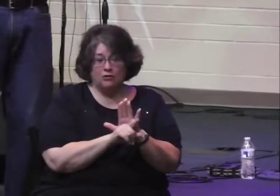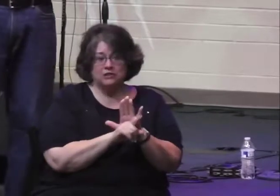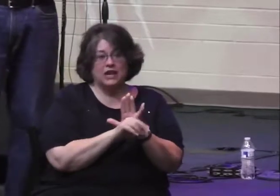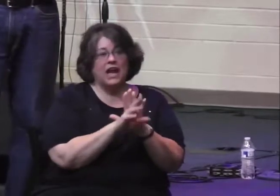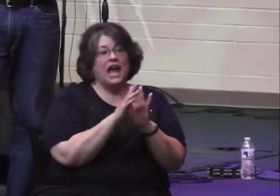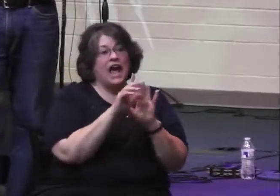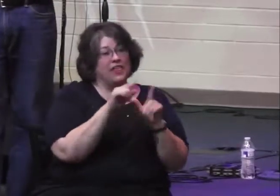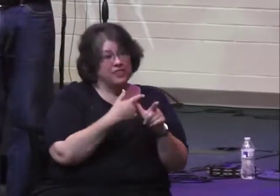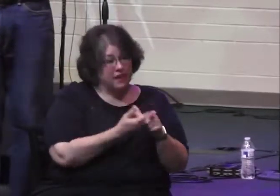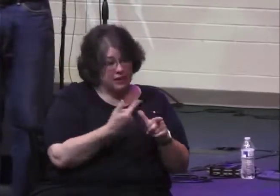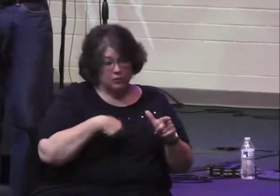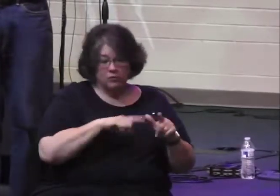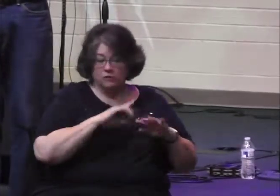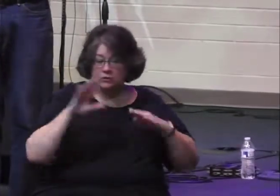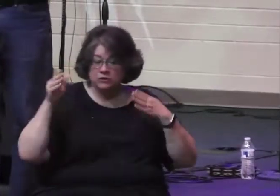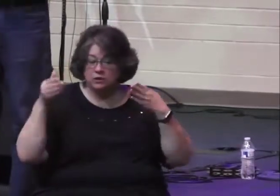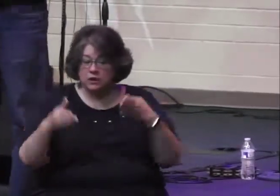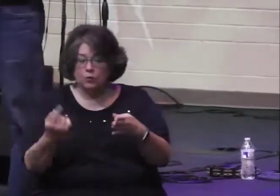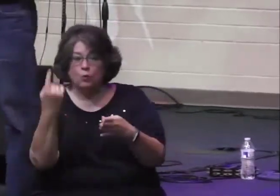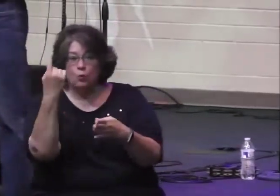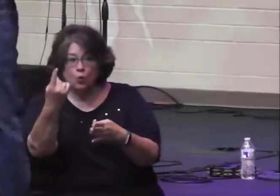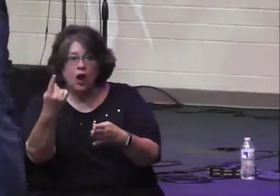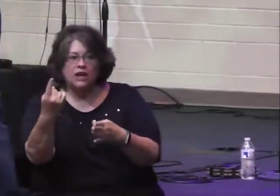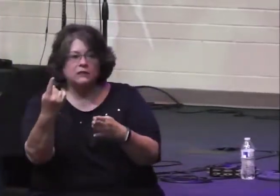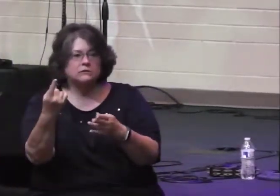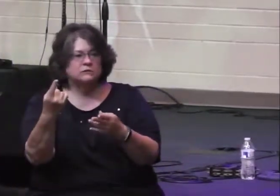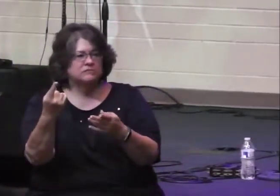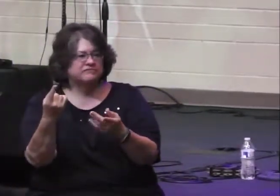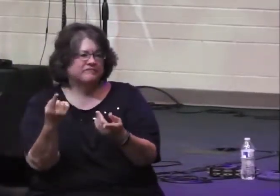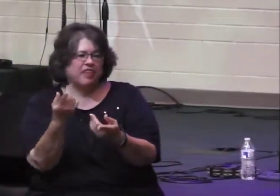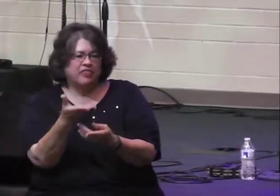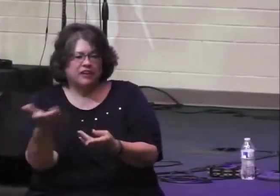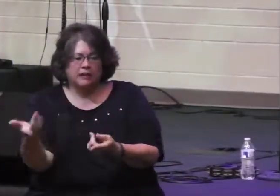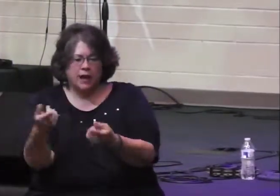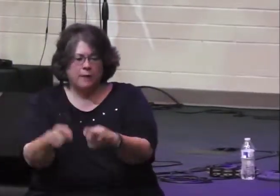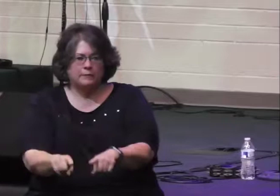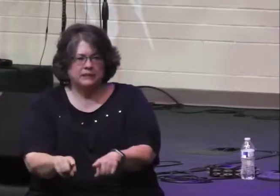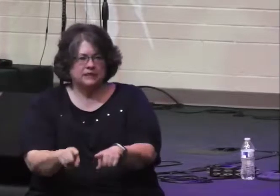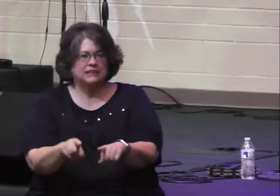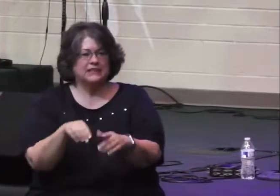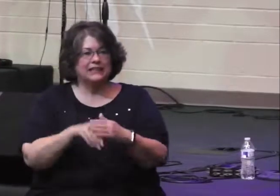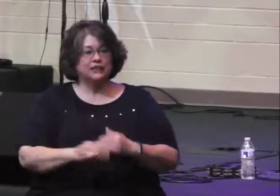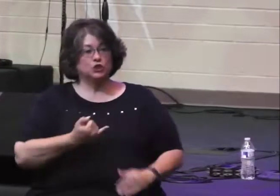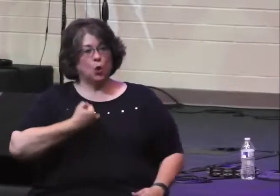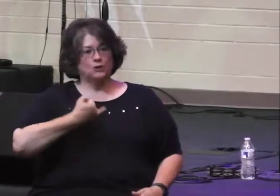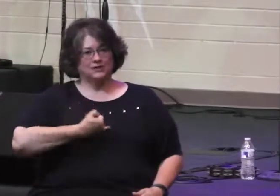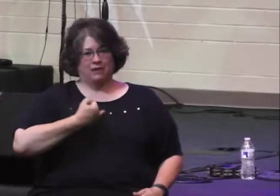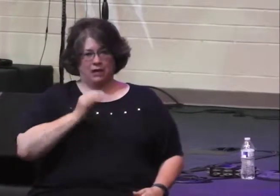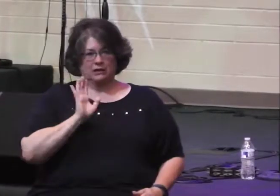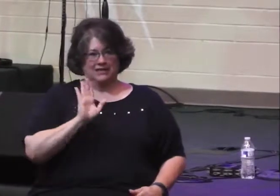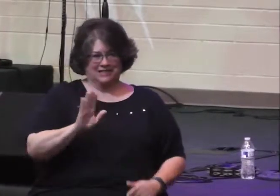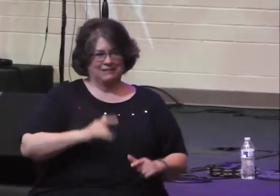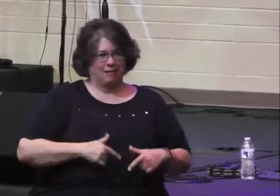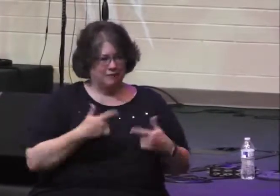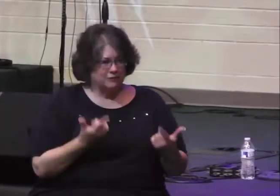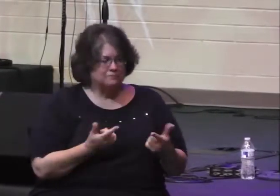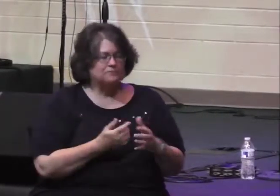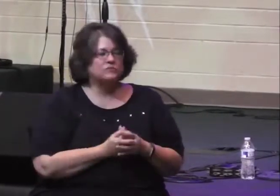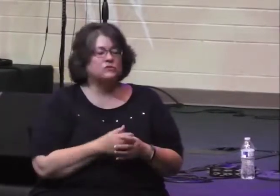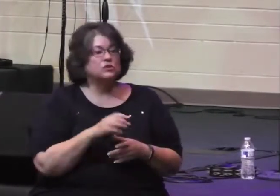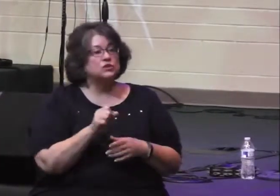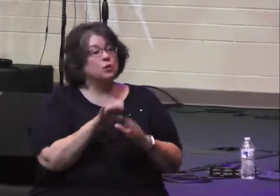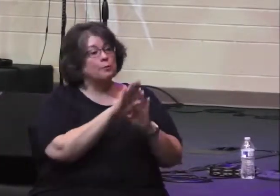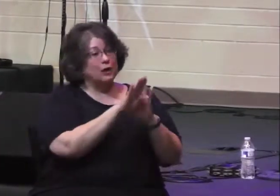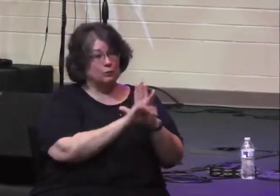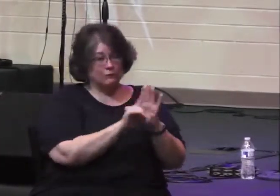then I want to look at one particular incident where I think we can really learn something from the example of Jehoshaphat.